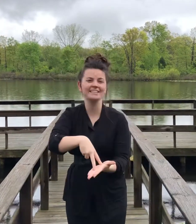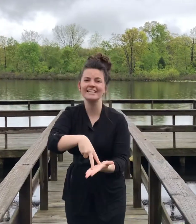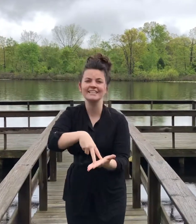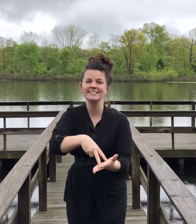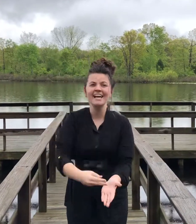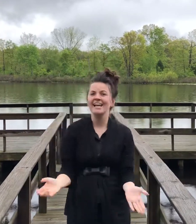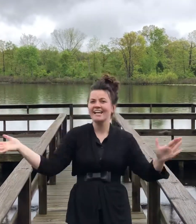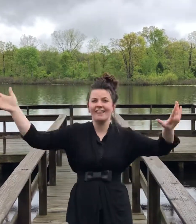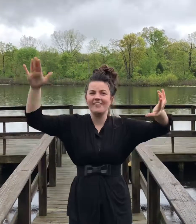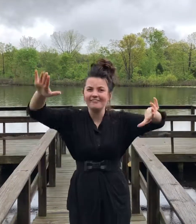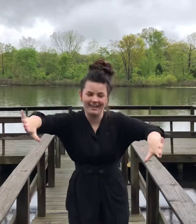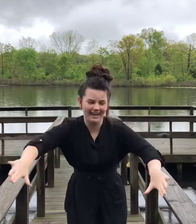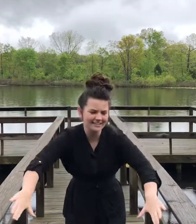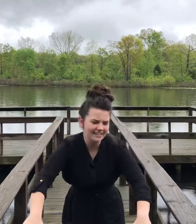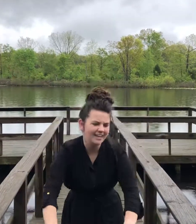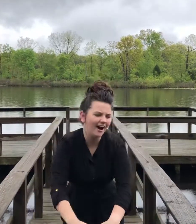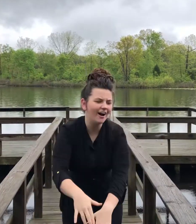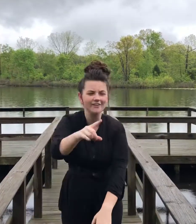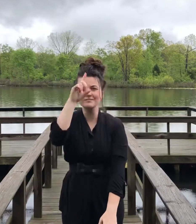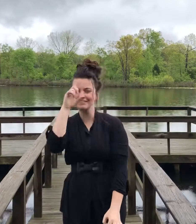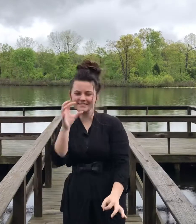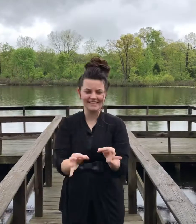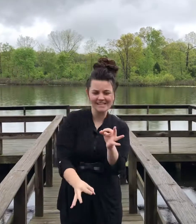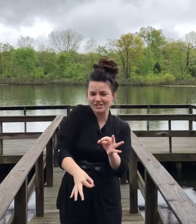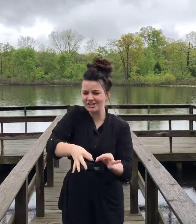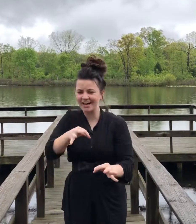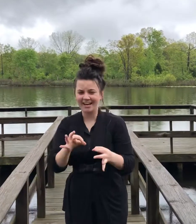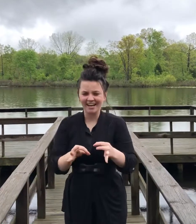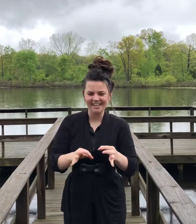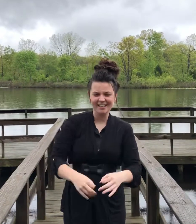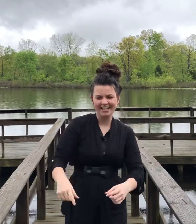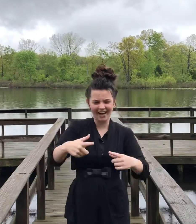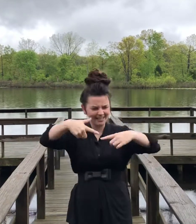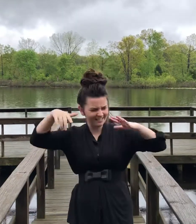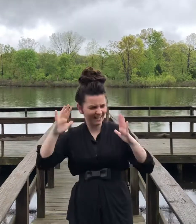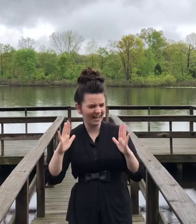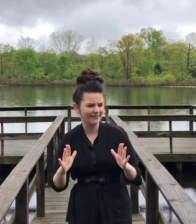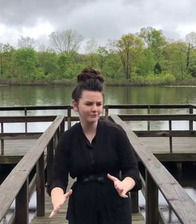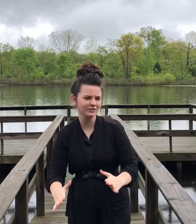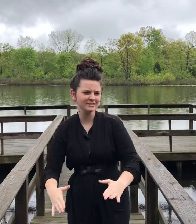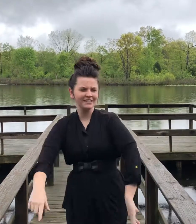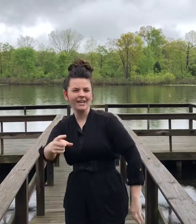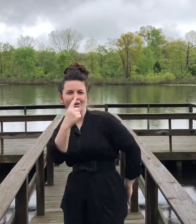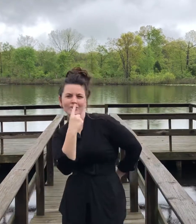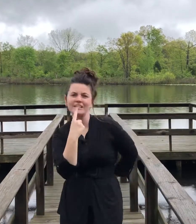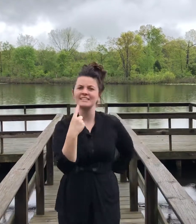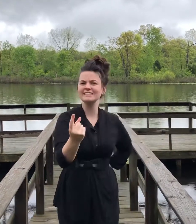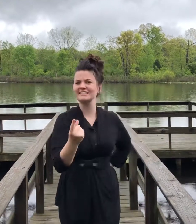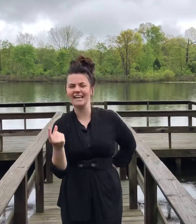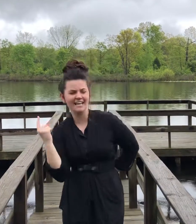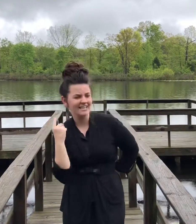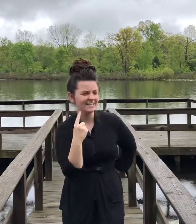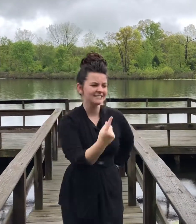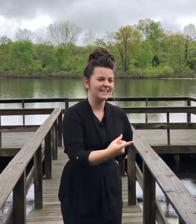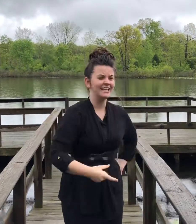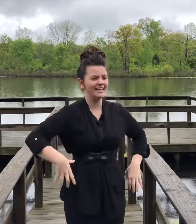In the valley of decision And when I'm the same And I'm And I'm the